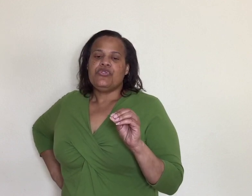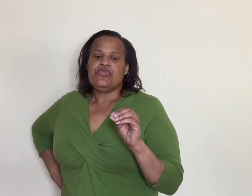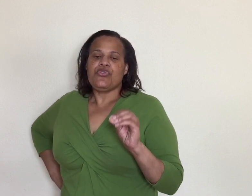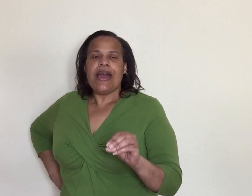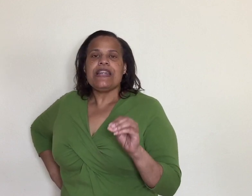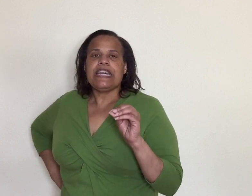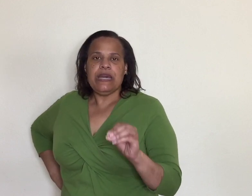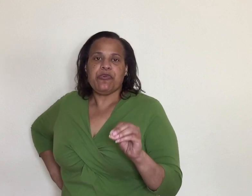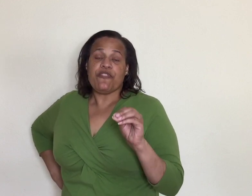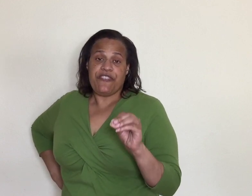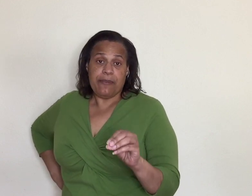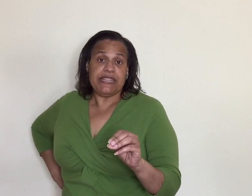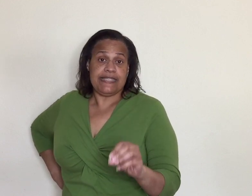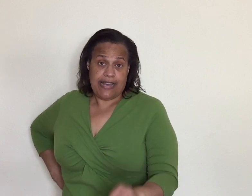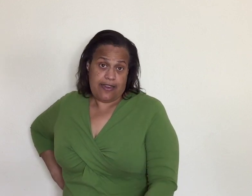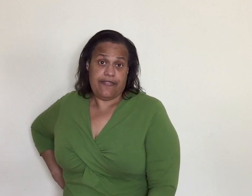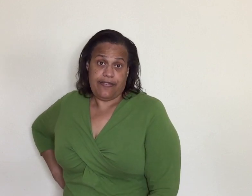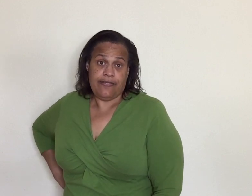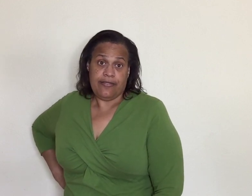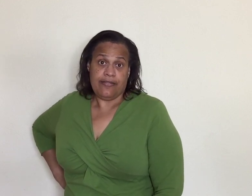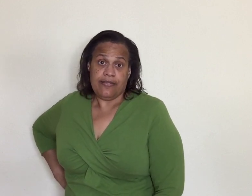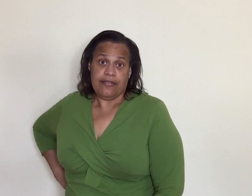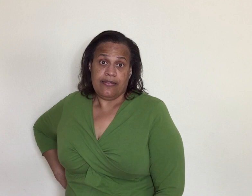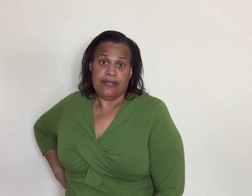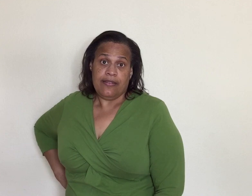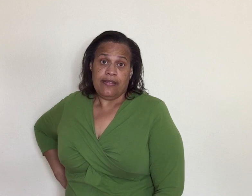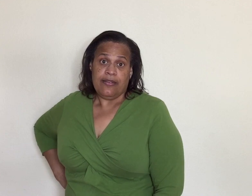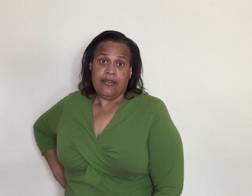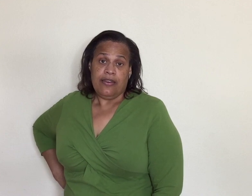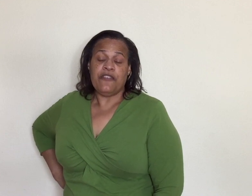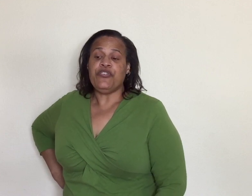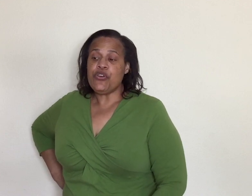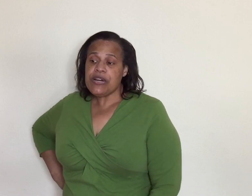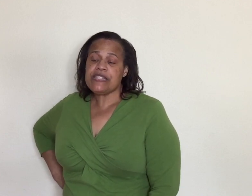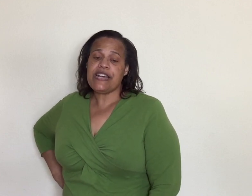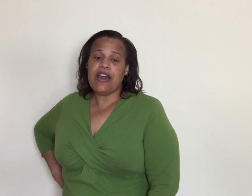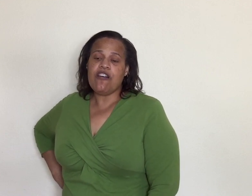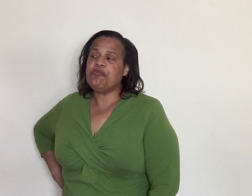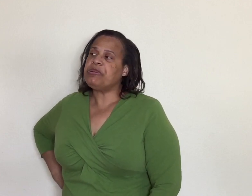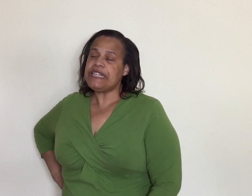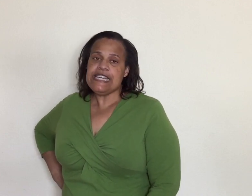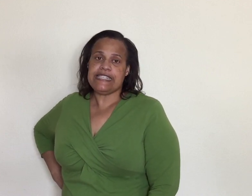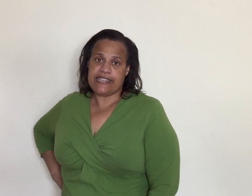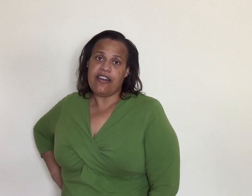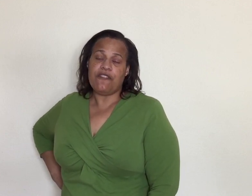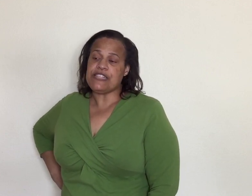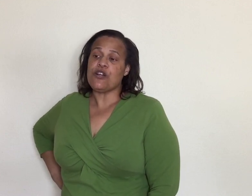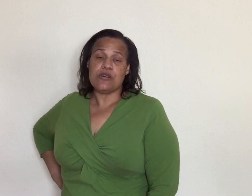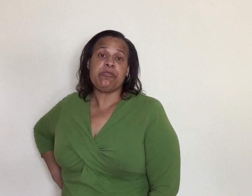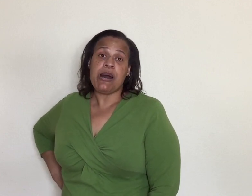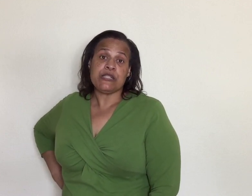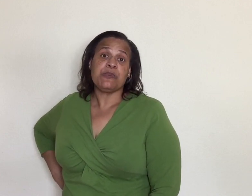try to keep your family safe if you can stay off please stay off as long as possible